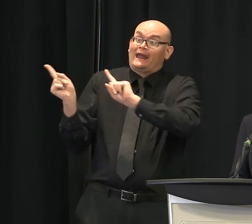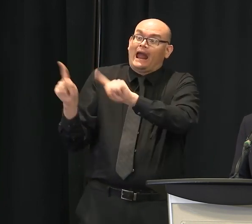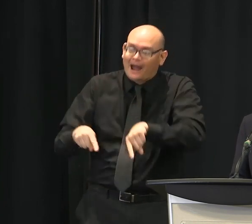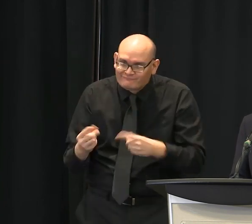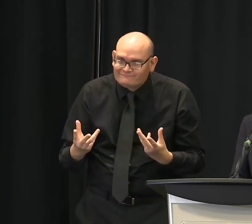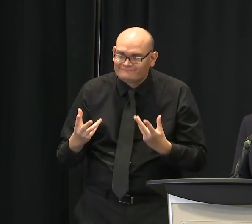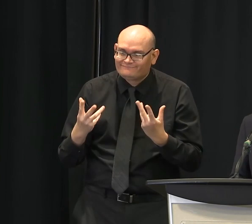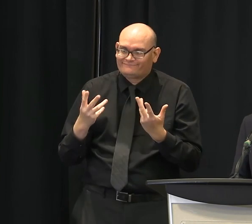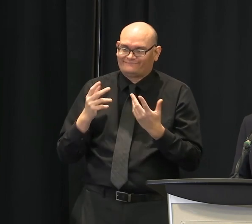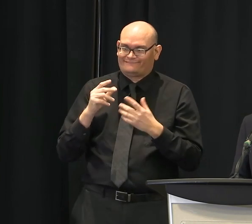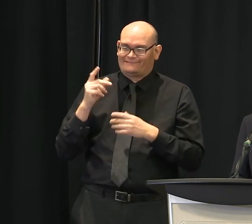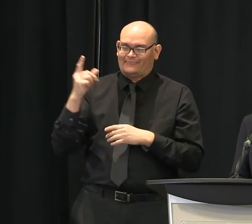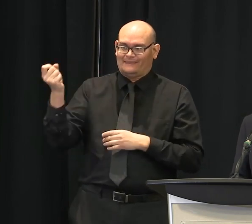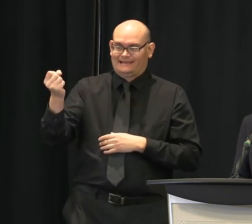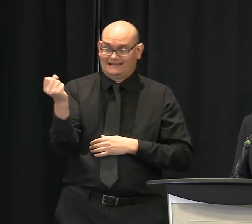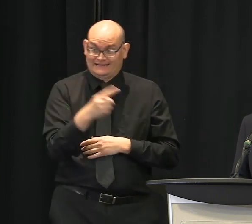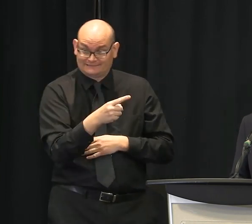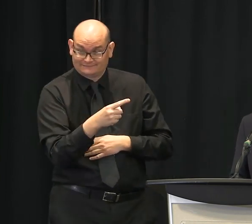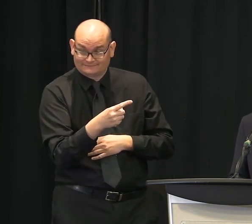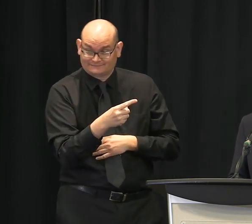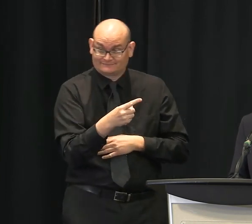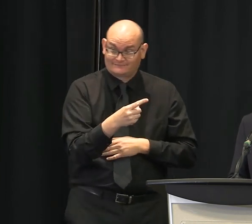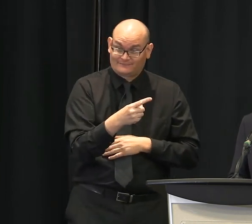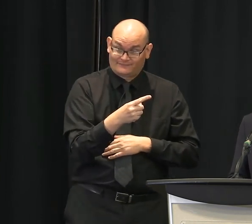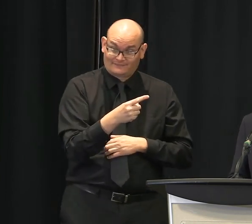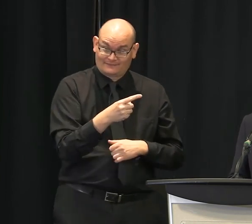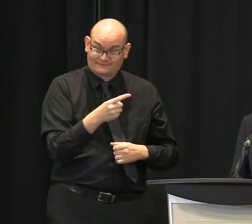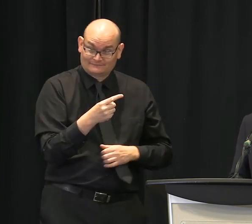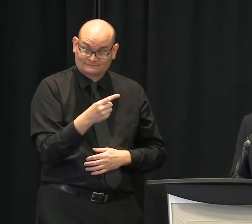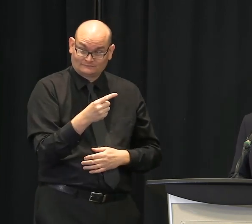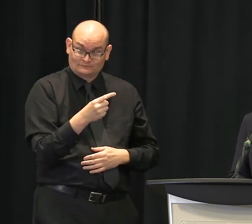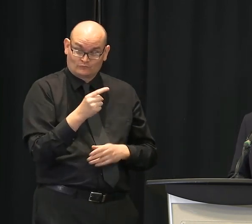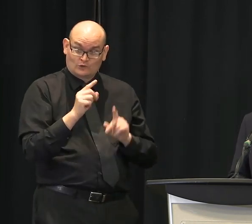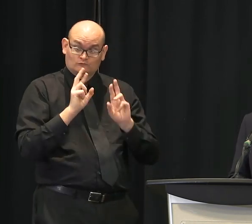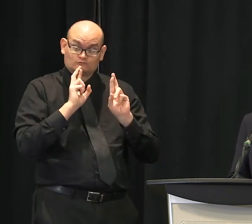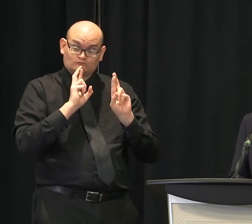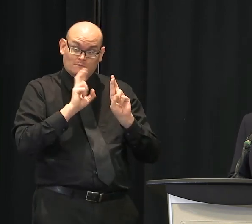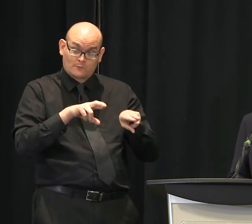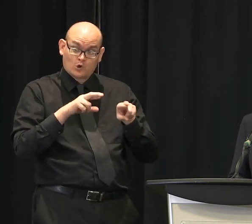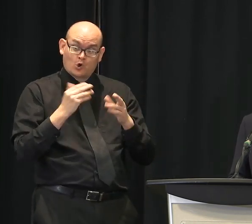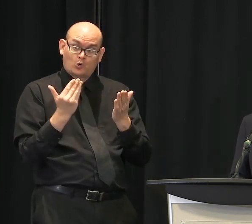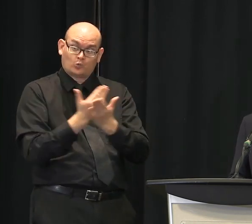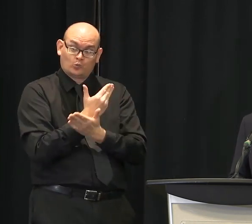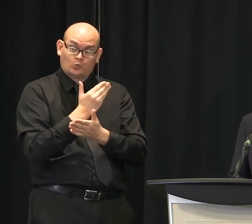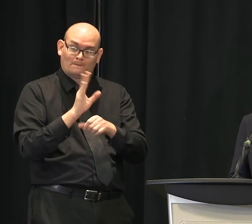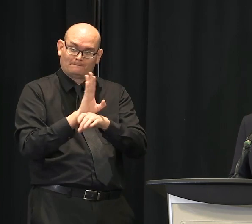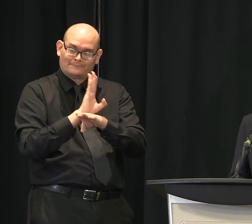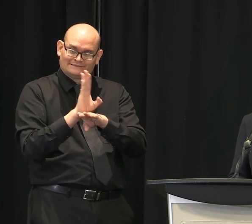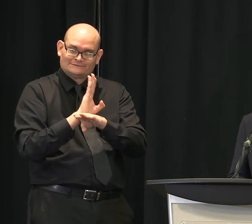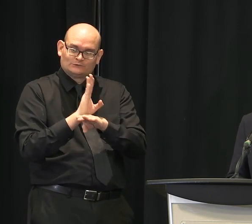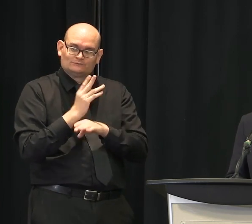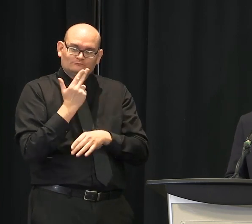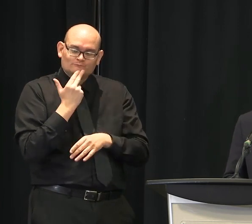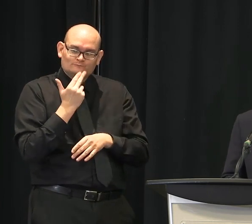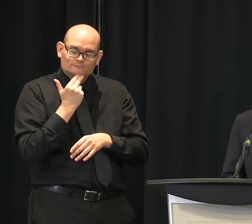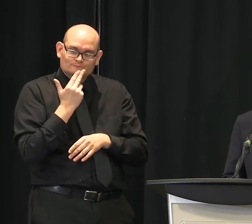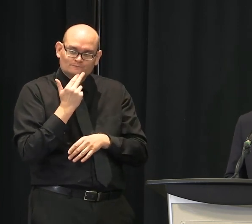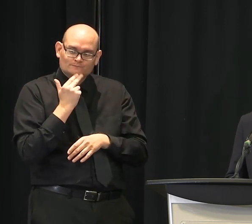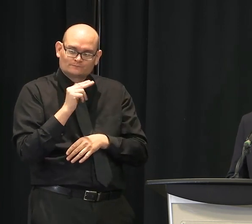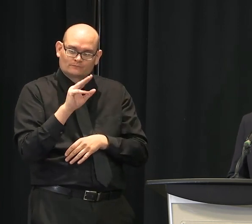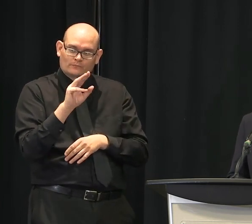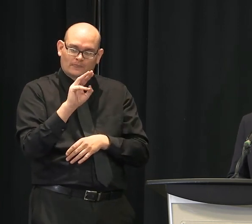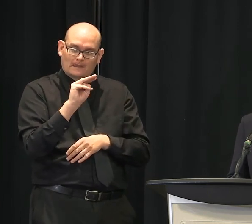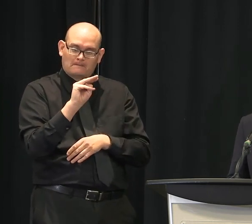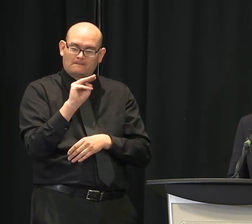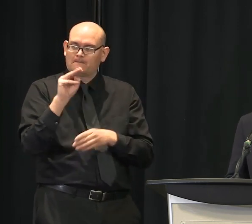nice as we report people being furloughed and some businesses having to close. It was really refreshing that a brand new business